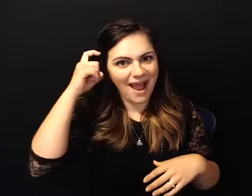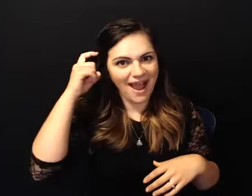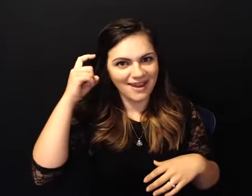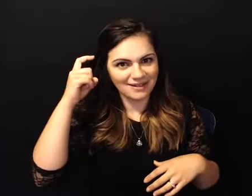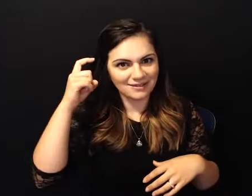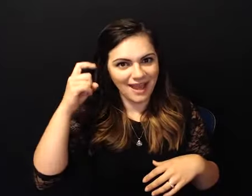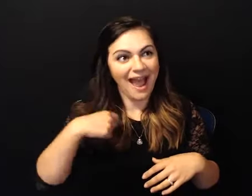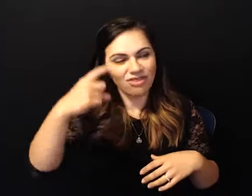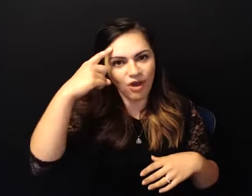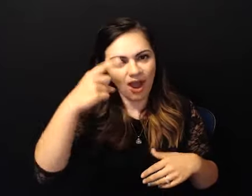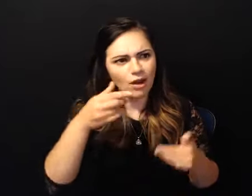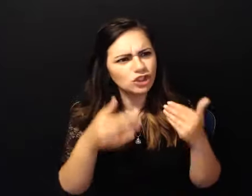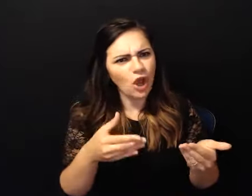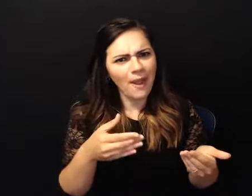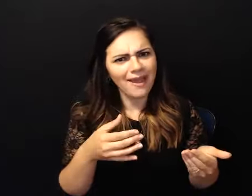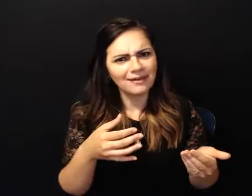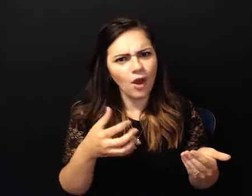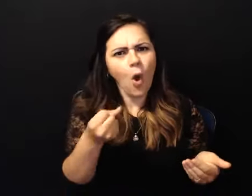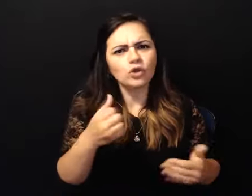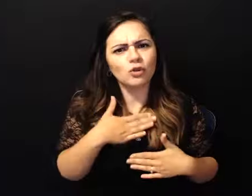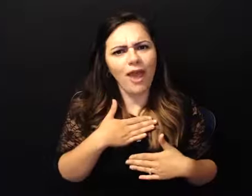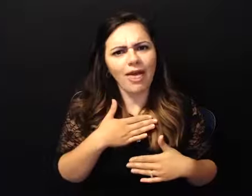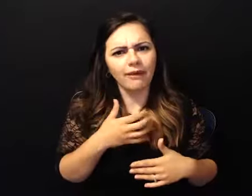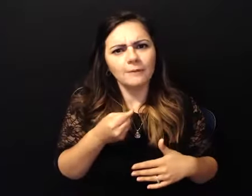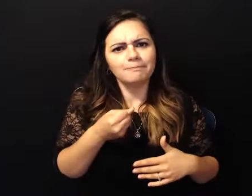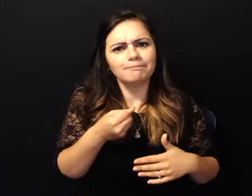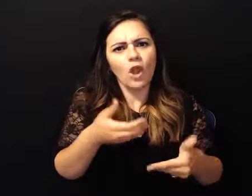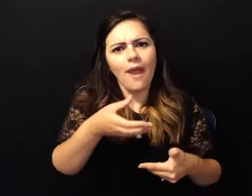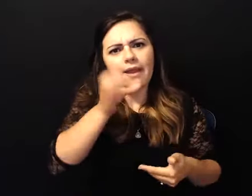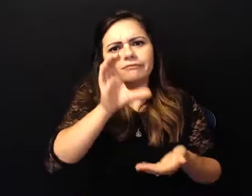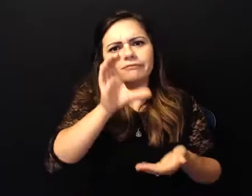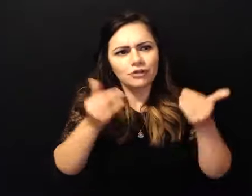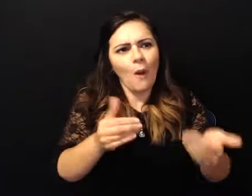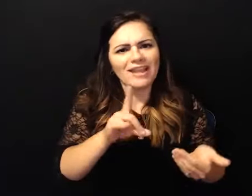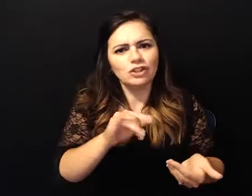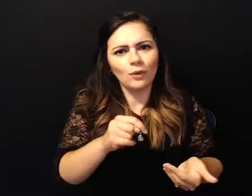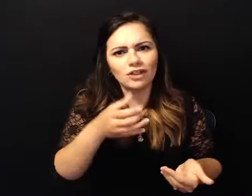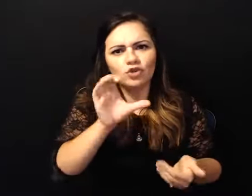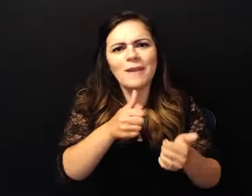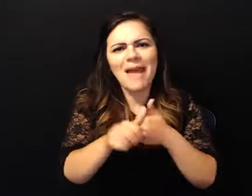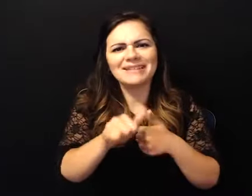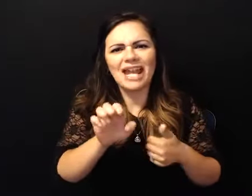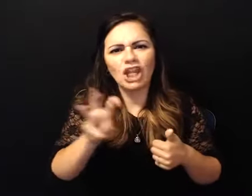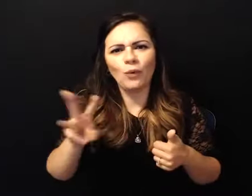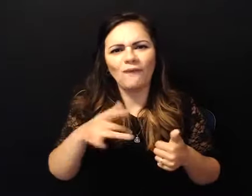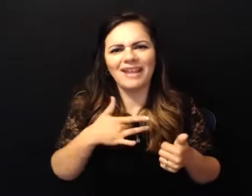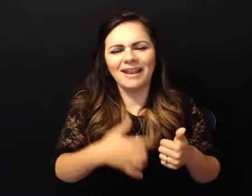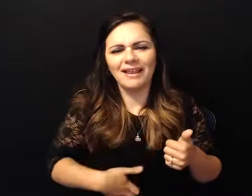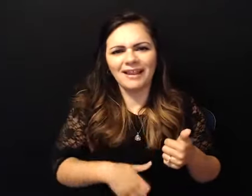it back hold your breath drink past the ew you know you'll get there and she poured it out you know and i thought what's wrong with her